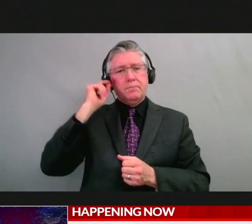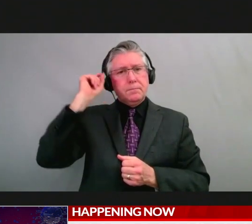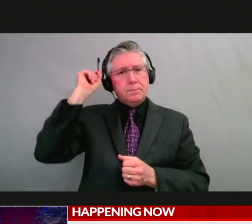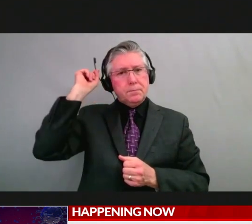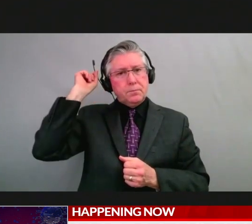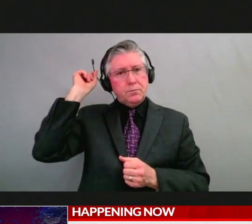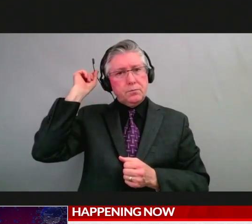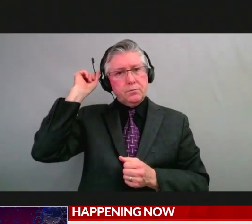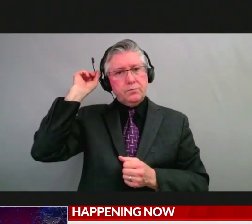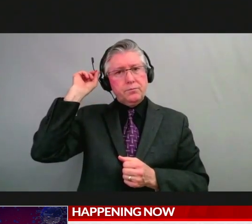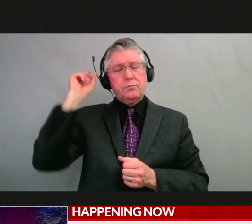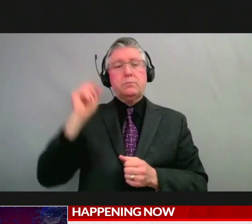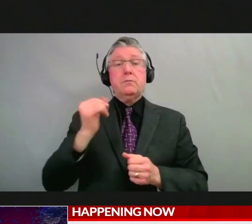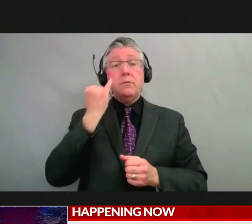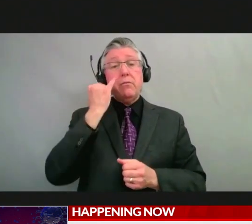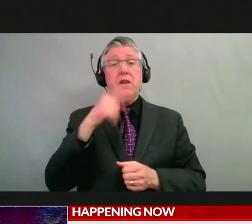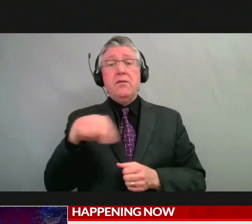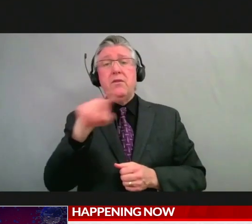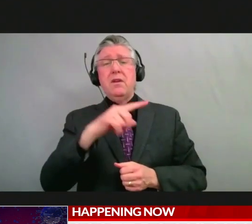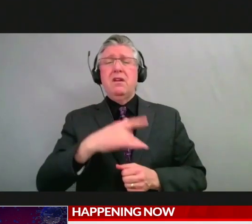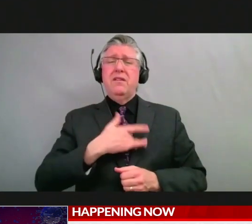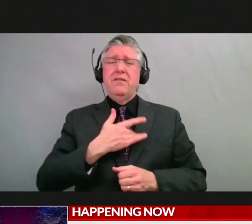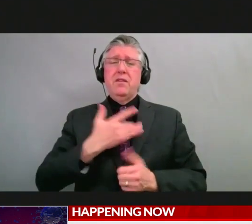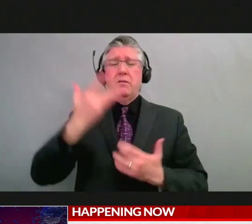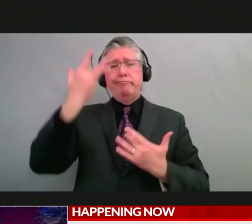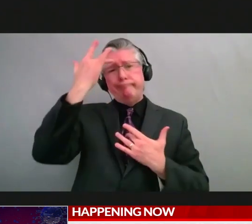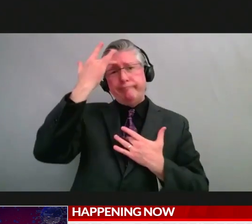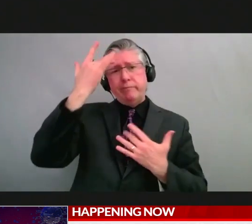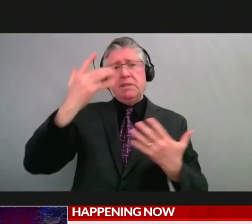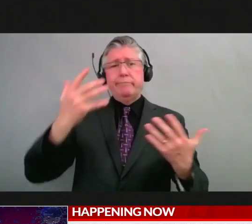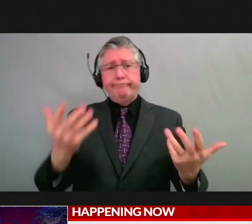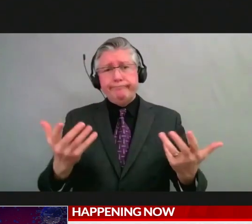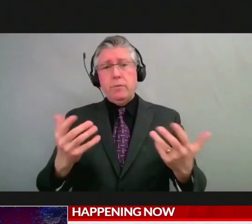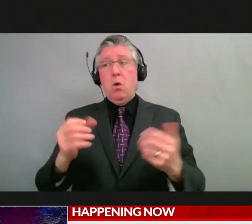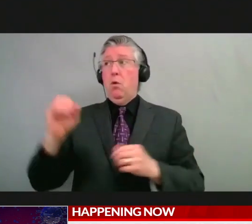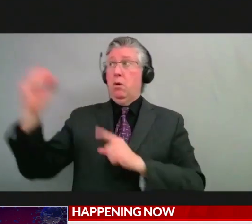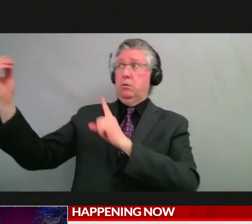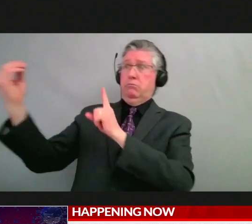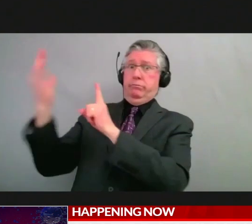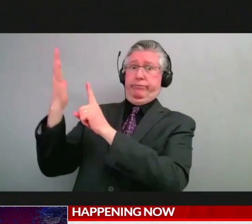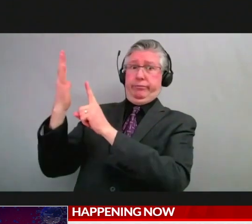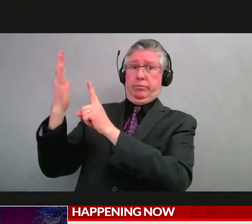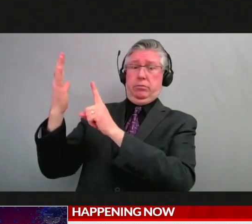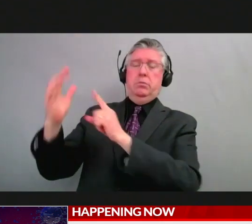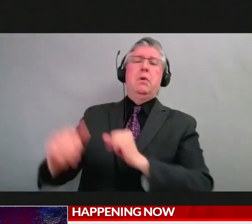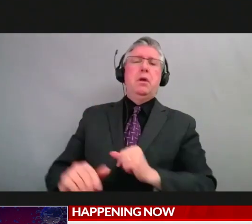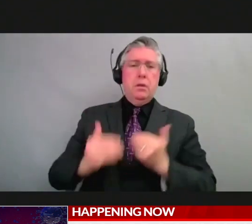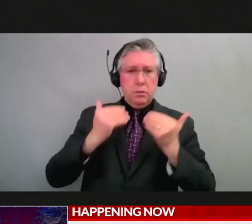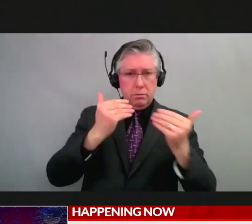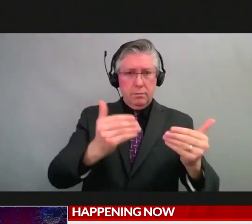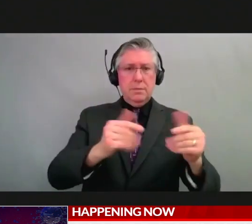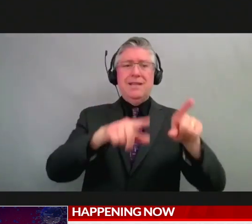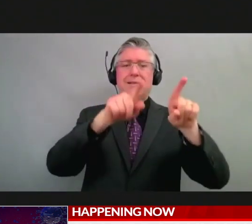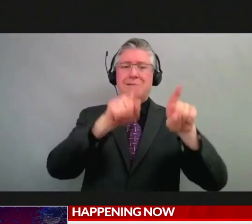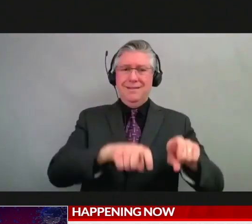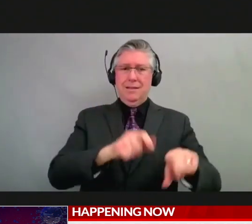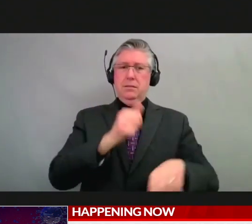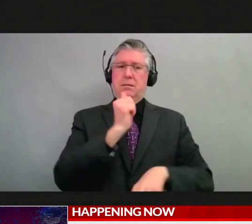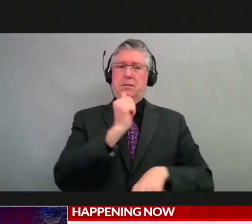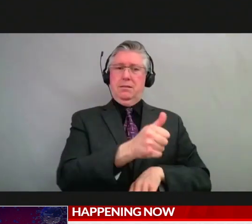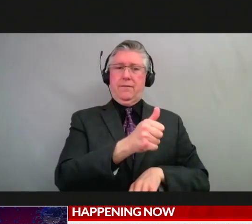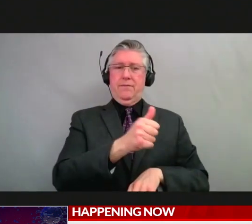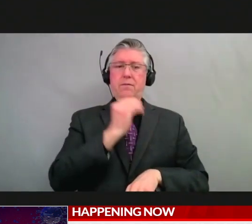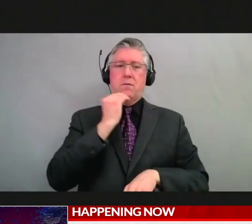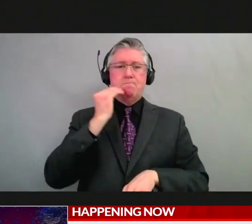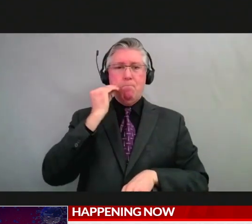you know, feeling poorly or they have been exposed. And so, you know, we were sending